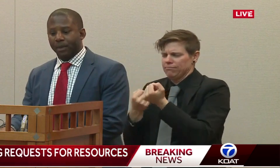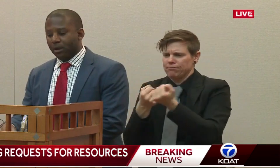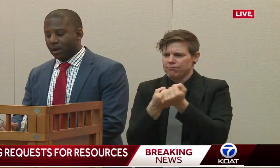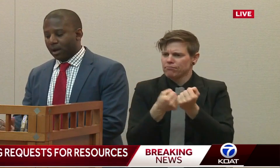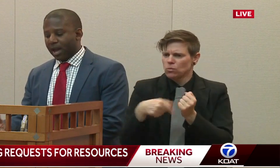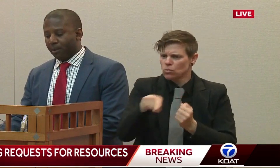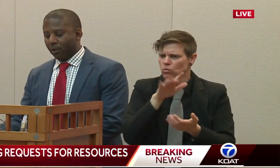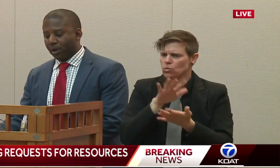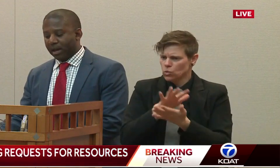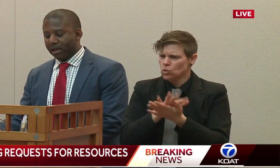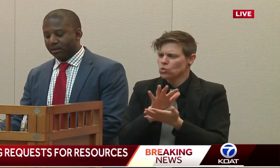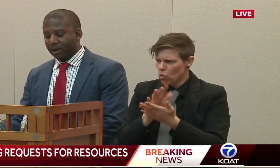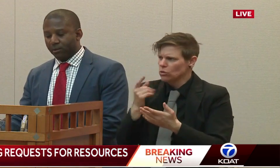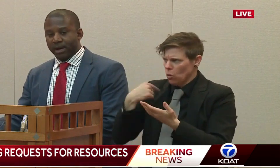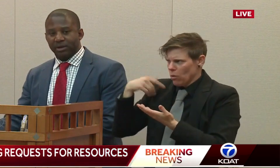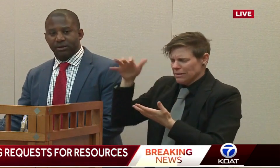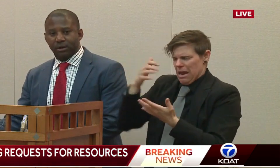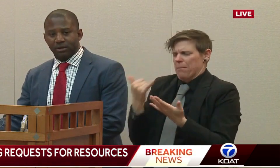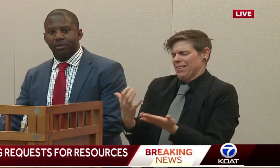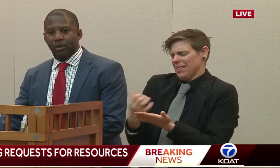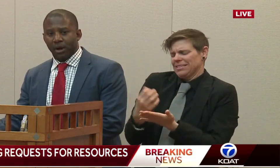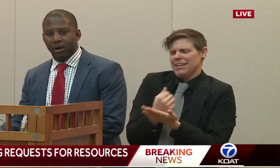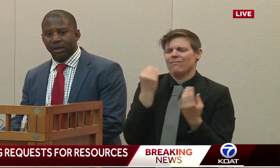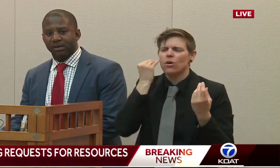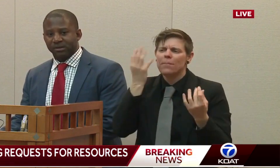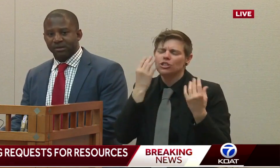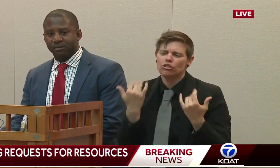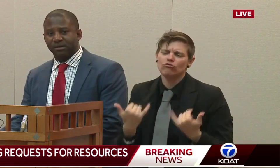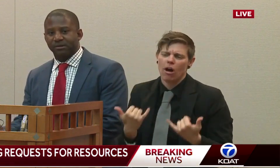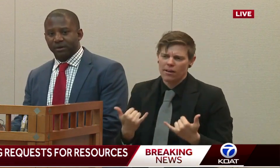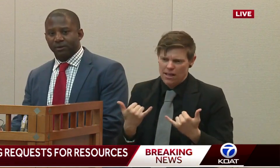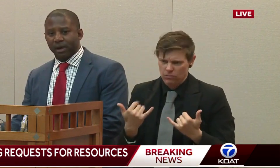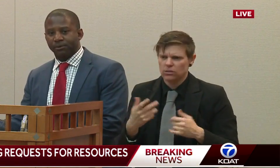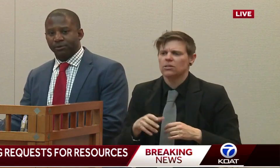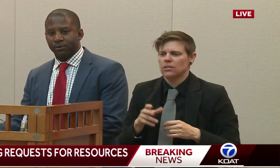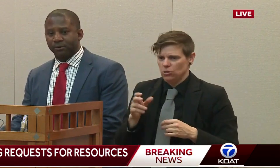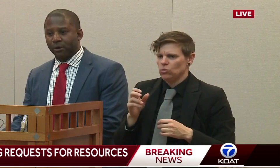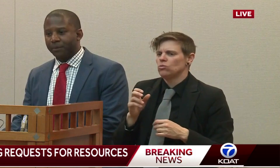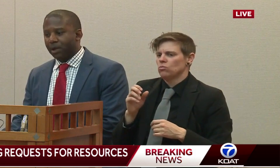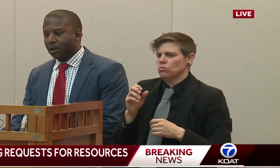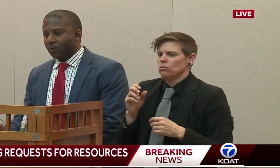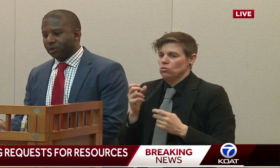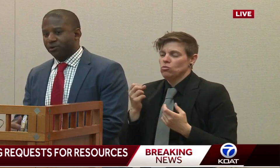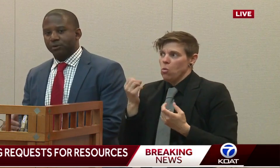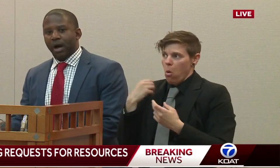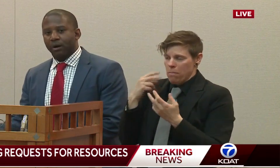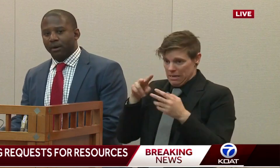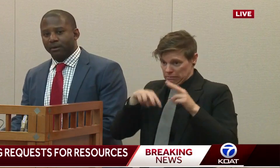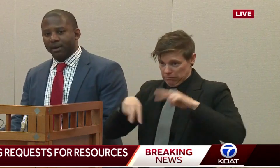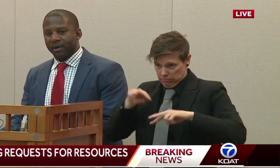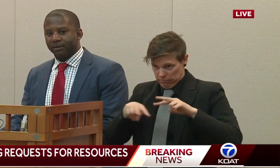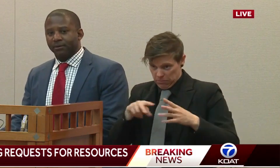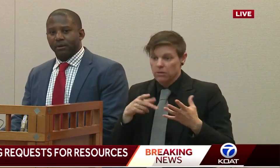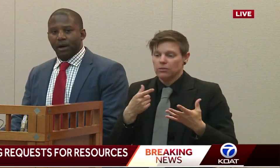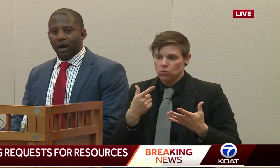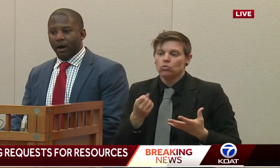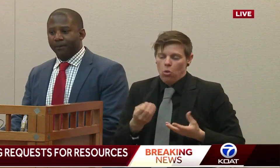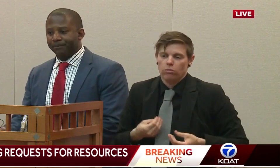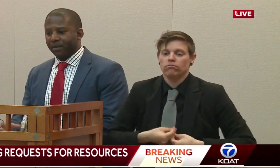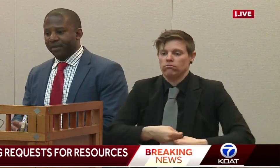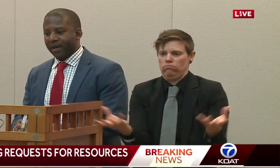able and ready to deploy online systems so that they're able to do so. We do not recommend